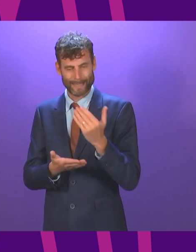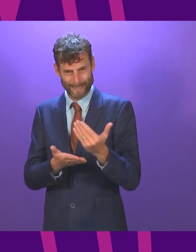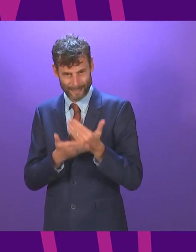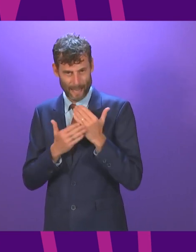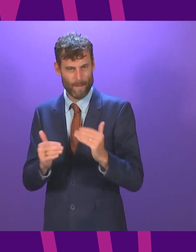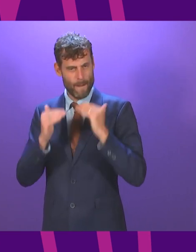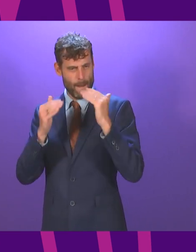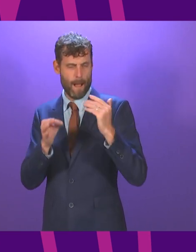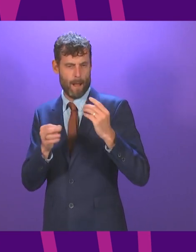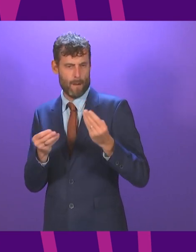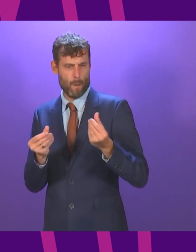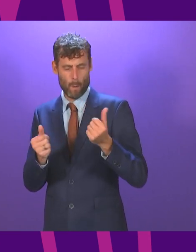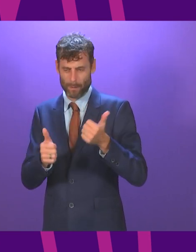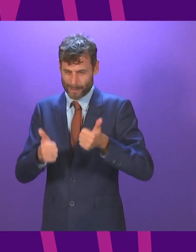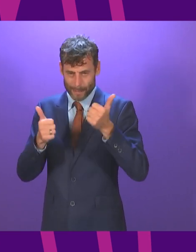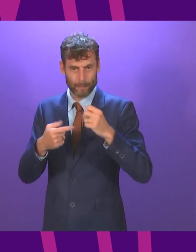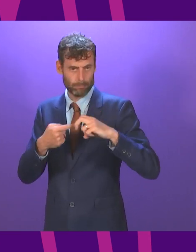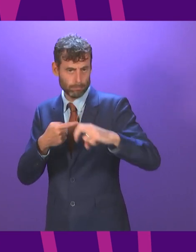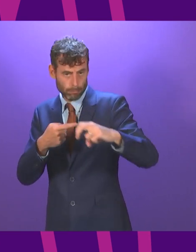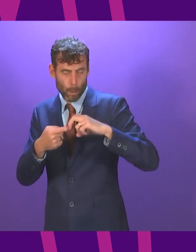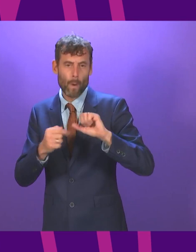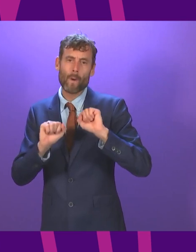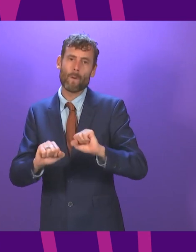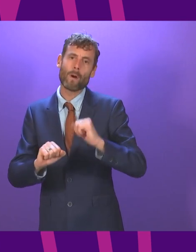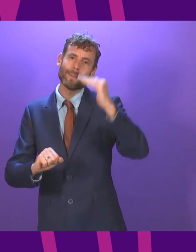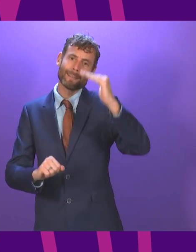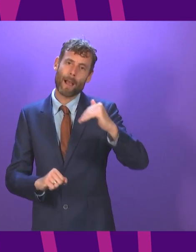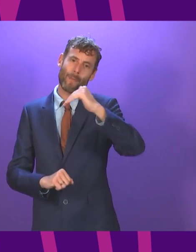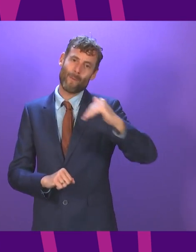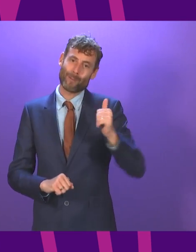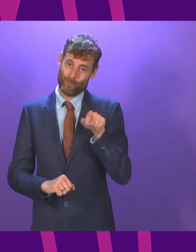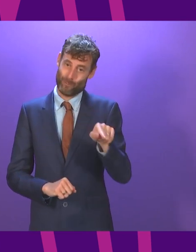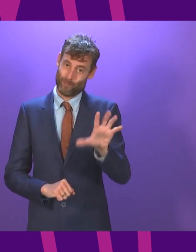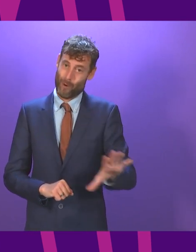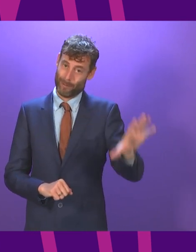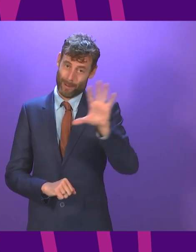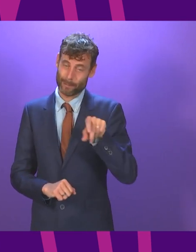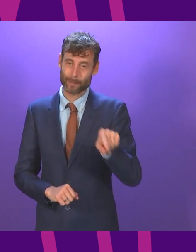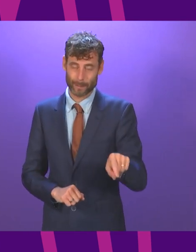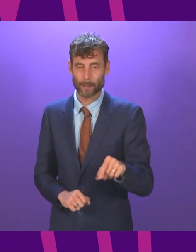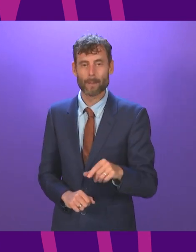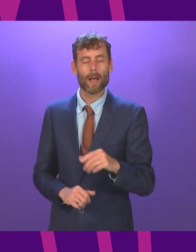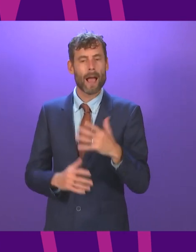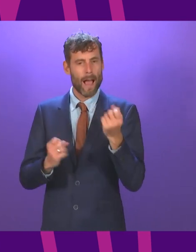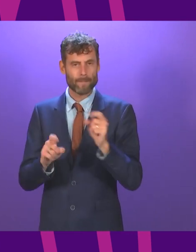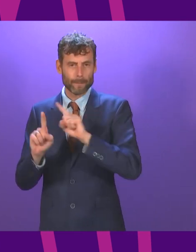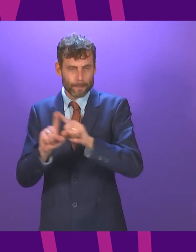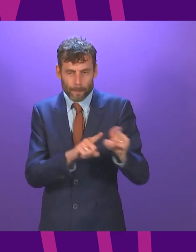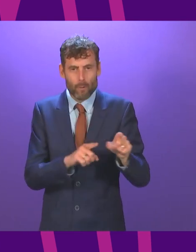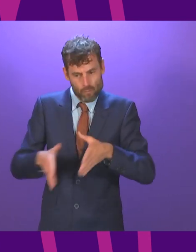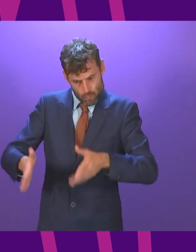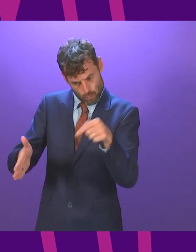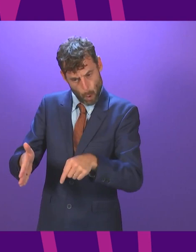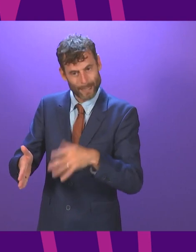transport network for those travelling in South West Scotland the recommendations for targeted road improvements to the A75